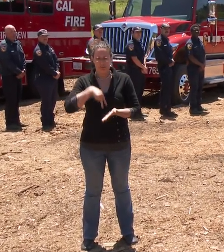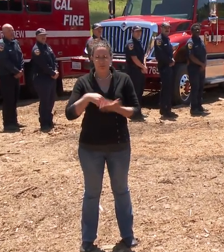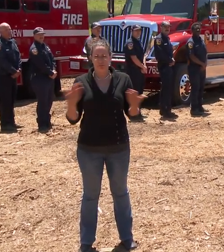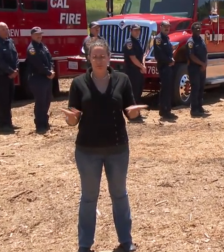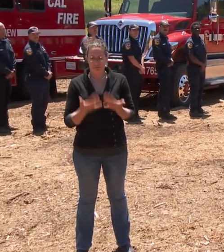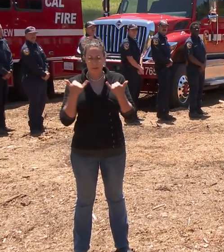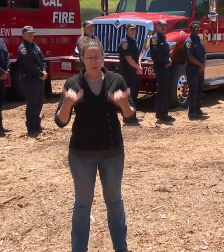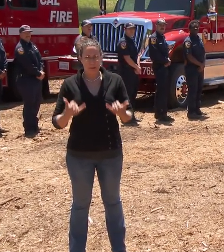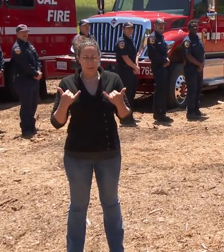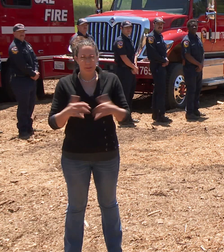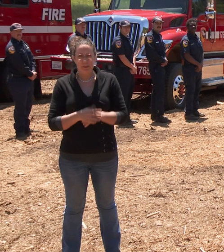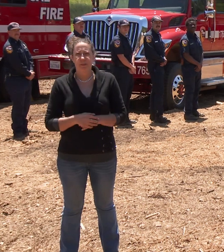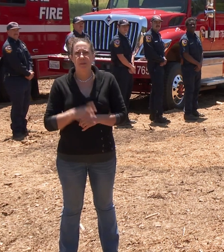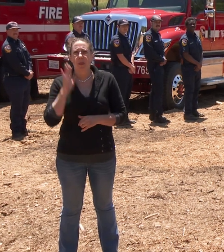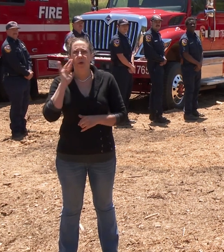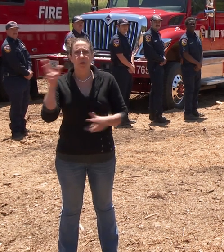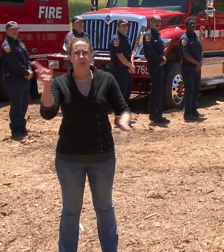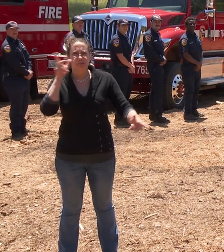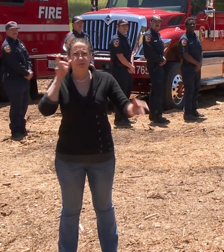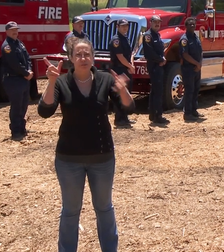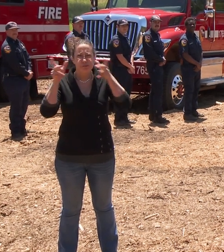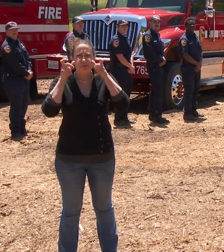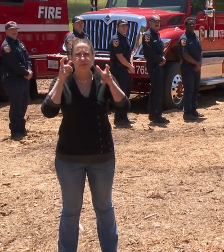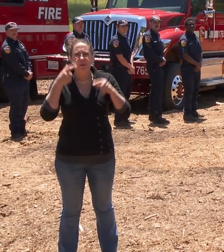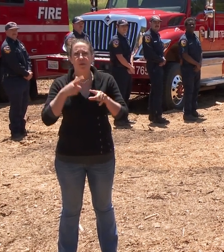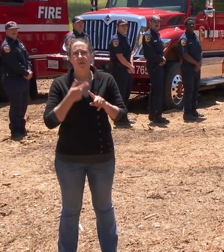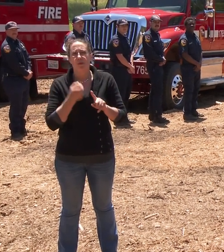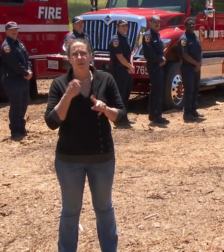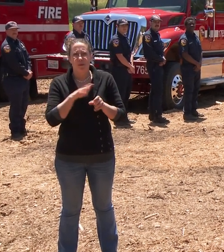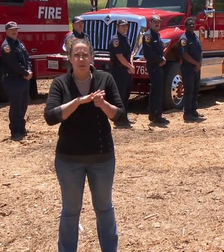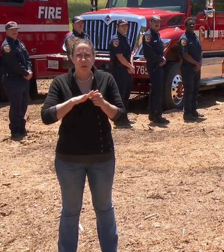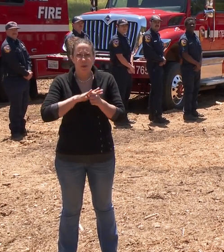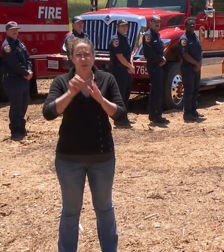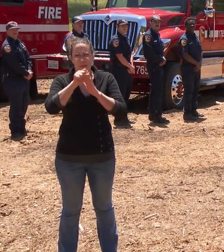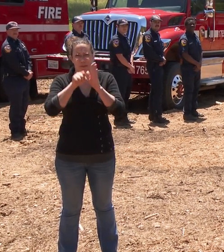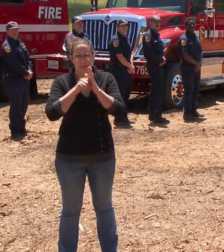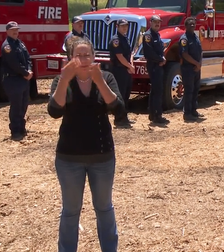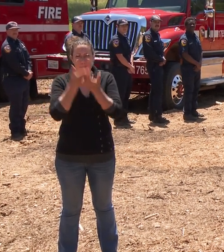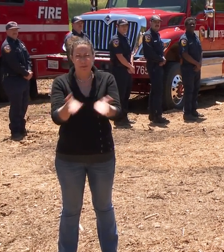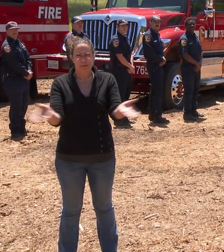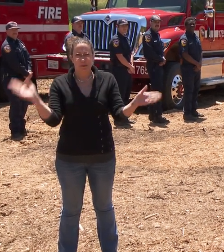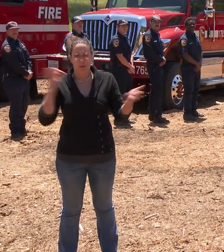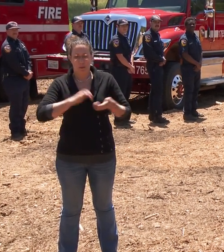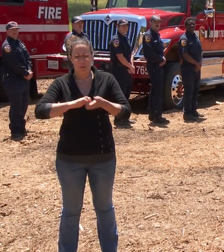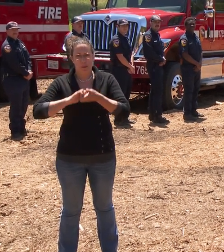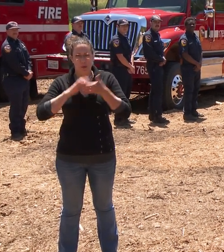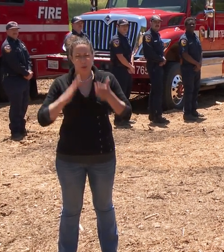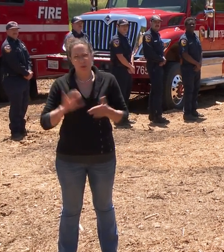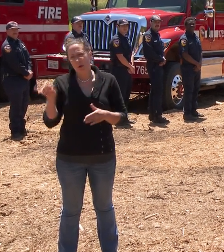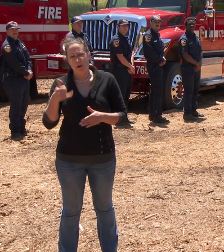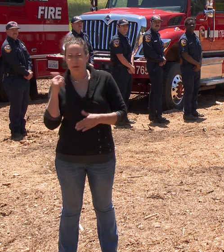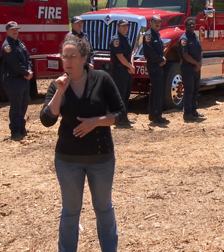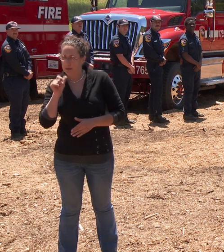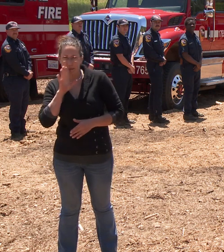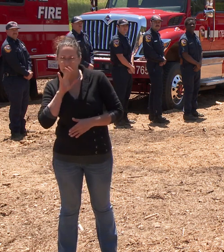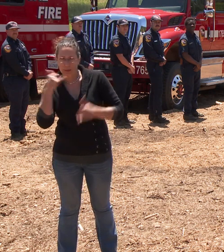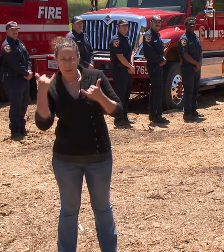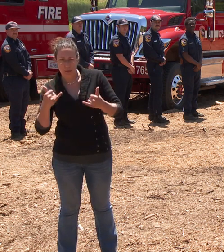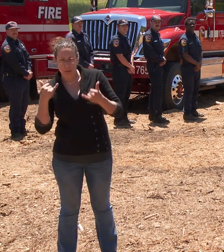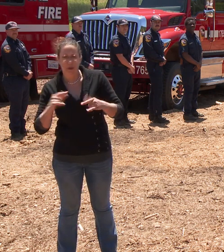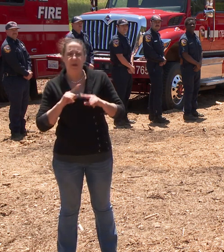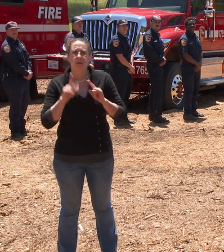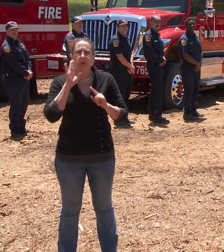While you will be hearing from some local and statewide partners there are some others that will not be speaking today but whose